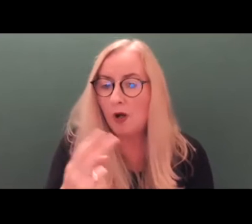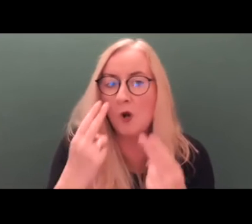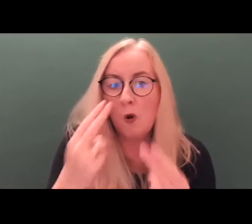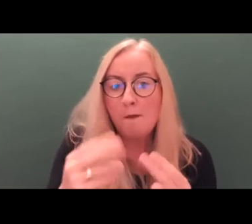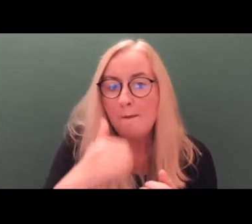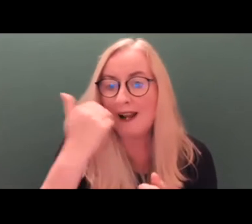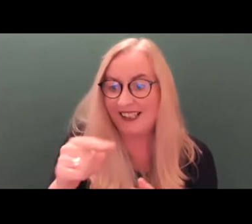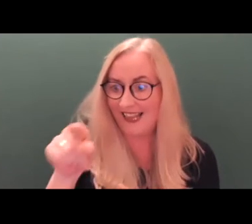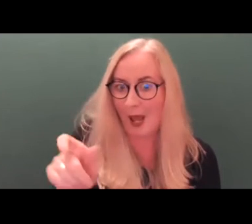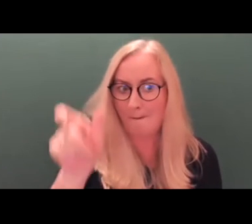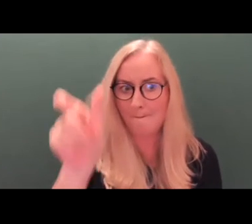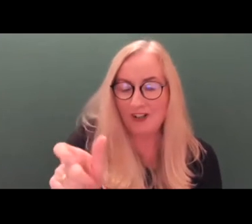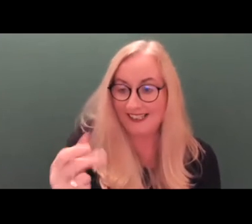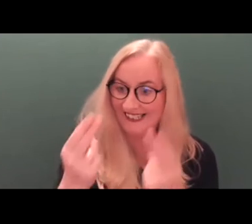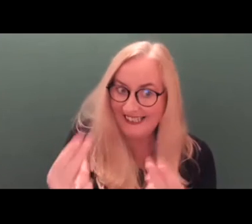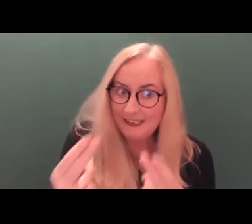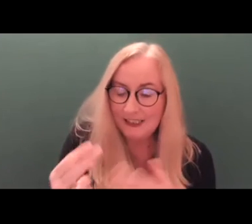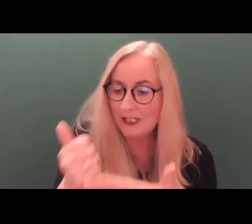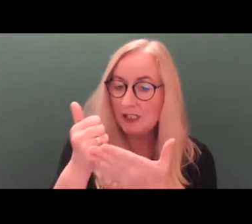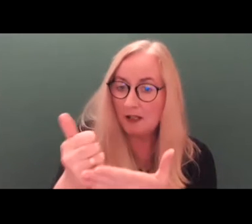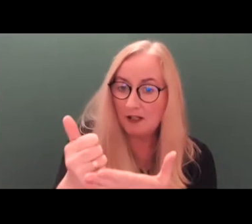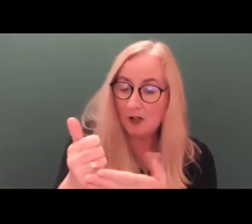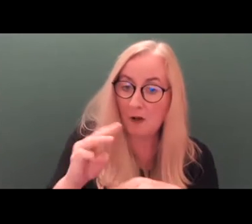persons who need the support most of all.